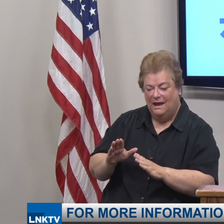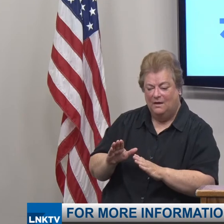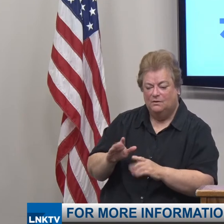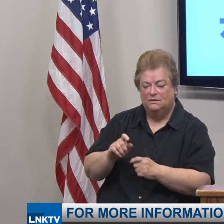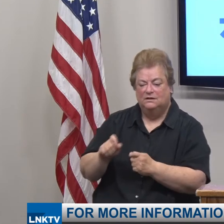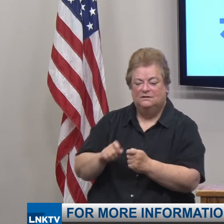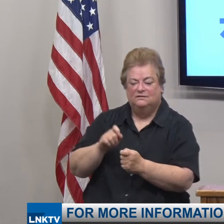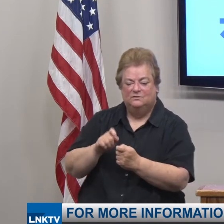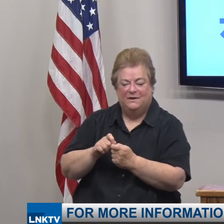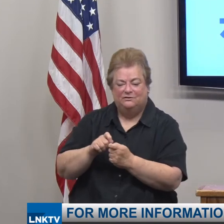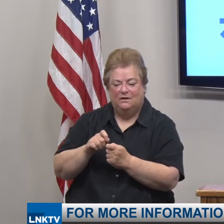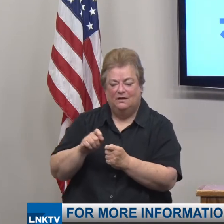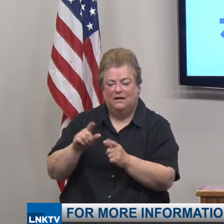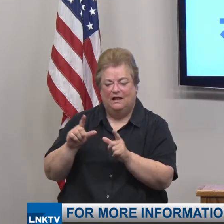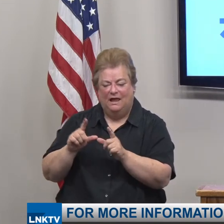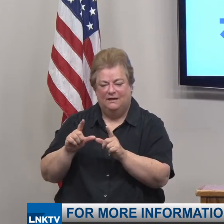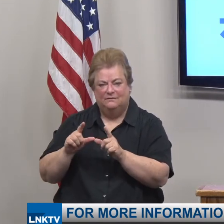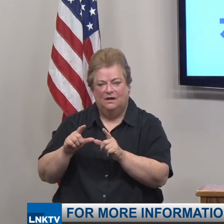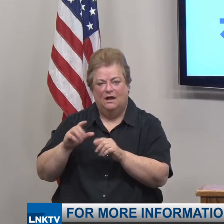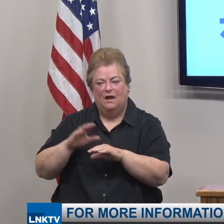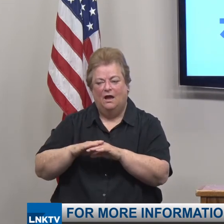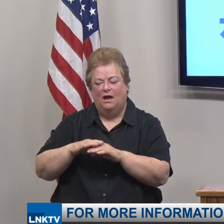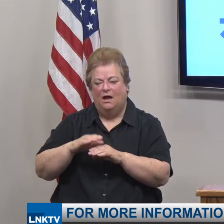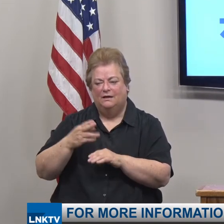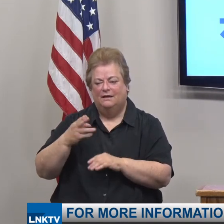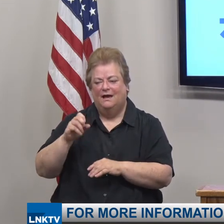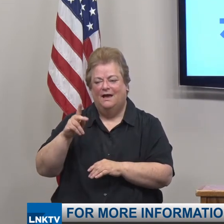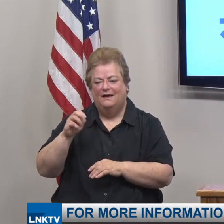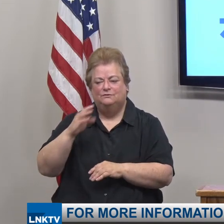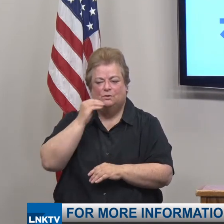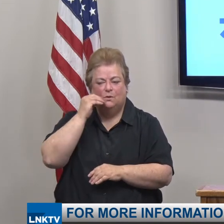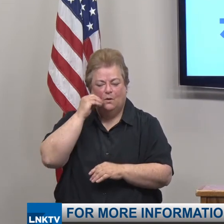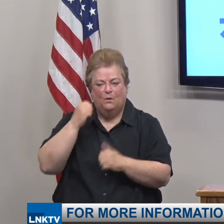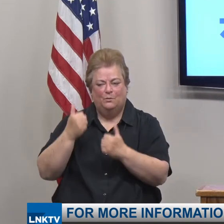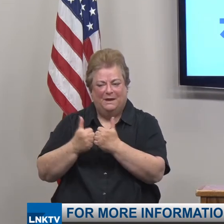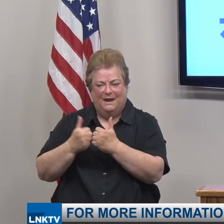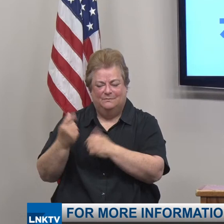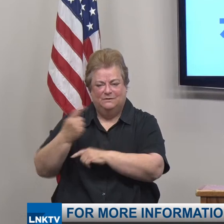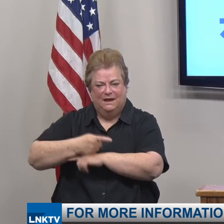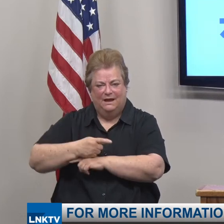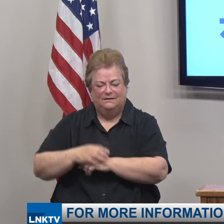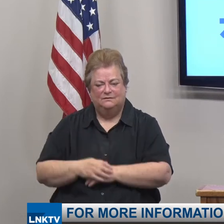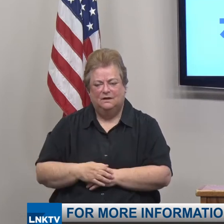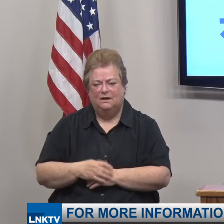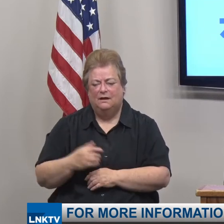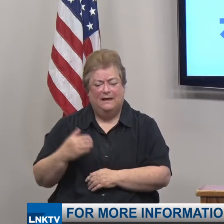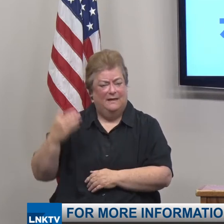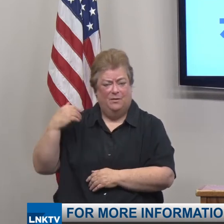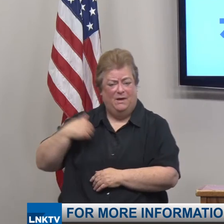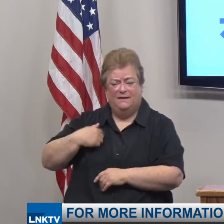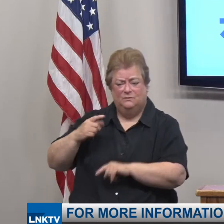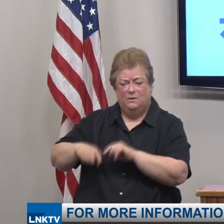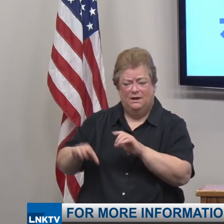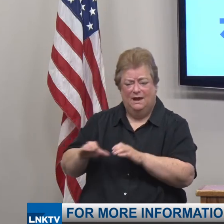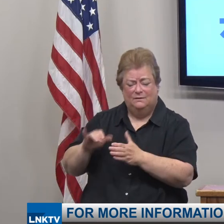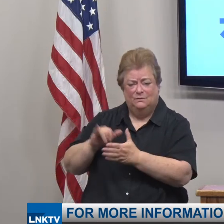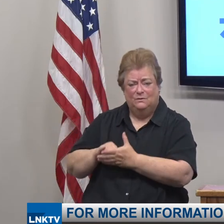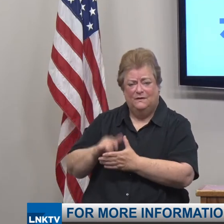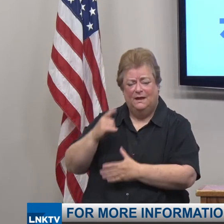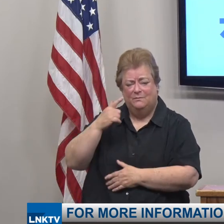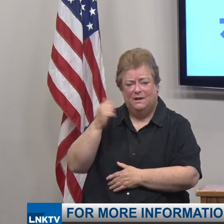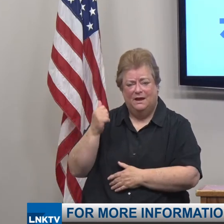designated licenses on Husker home game days and game days in general. In the past, we haven't been able to do this because the